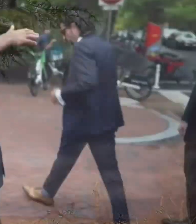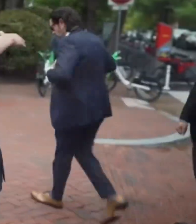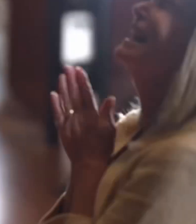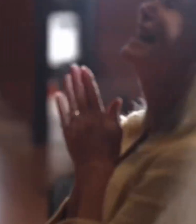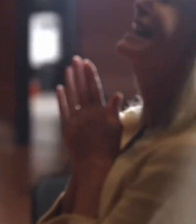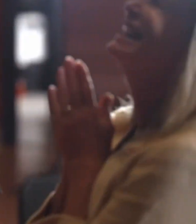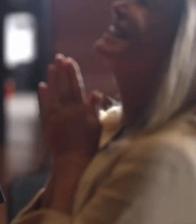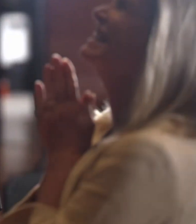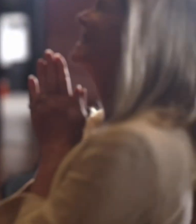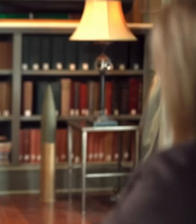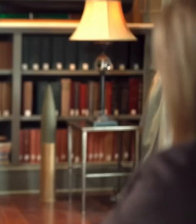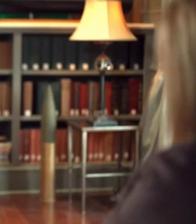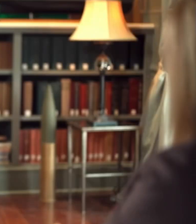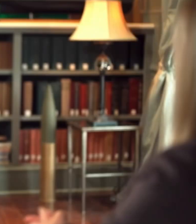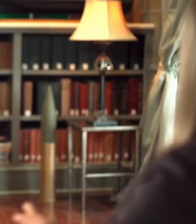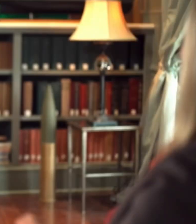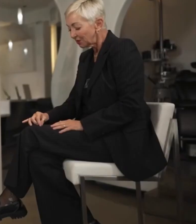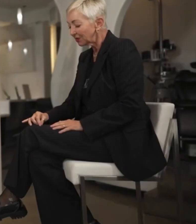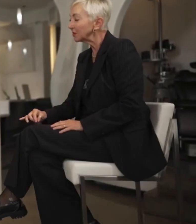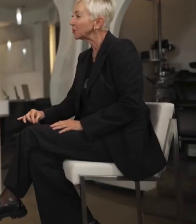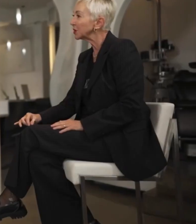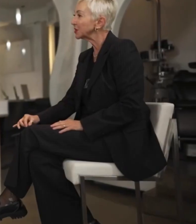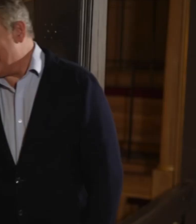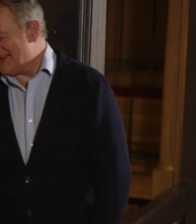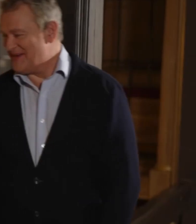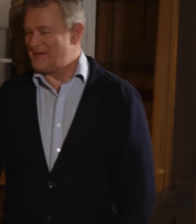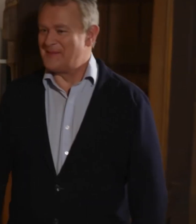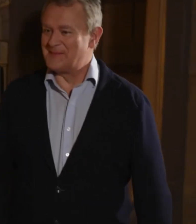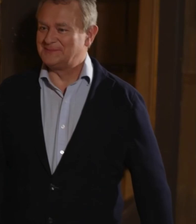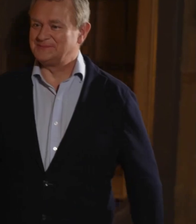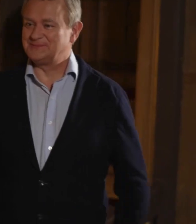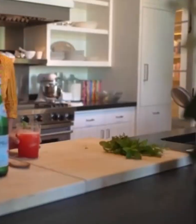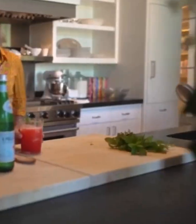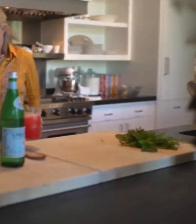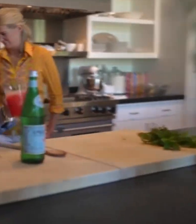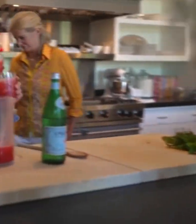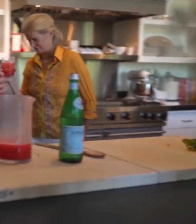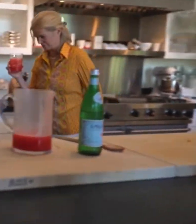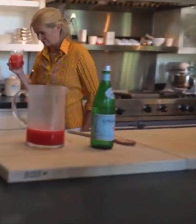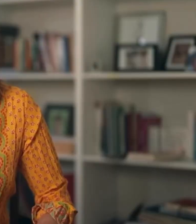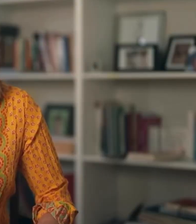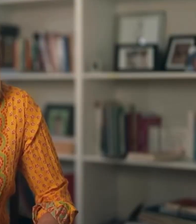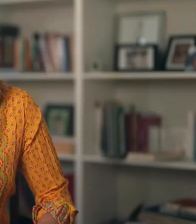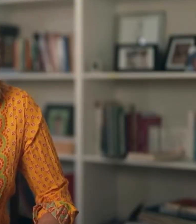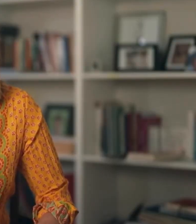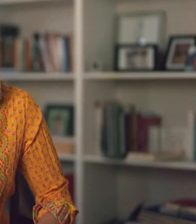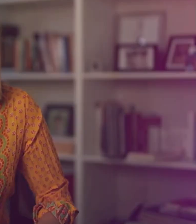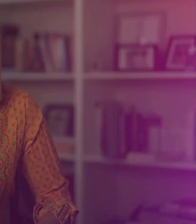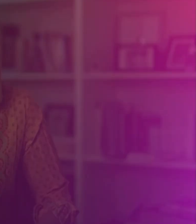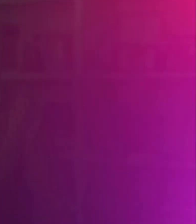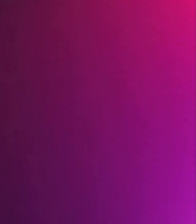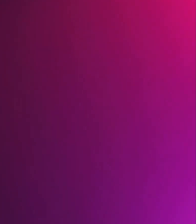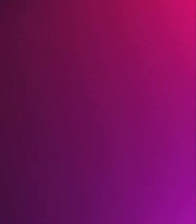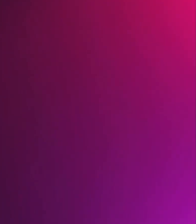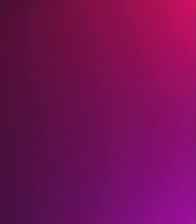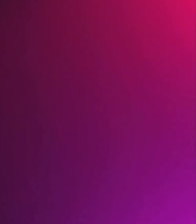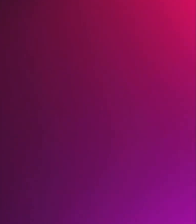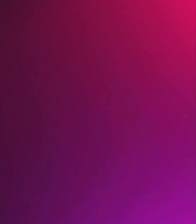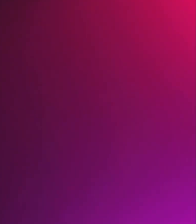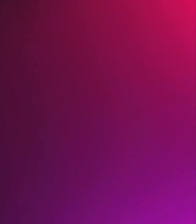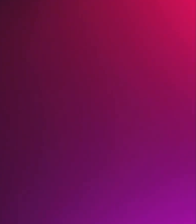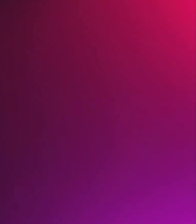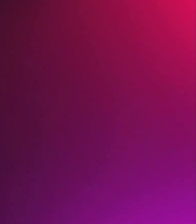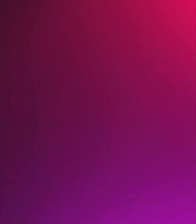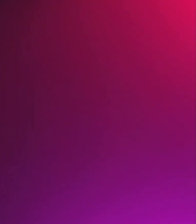Catty K chats with prominent names from the worlds of business, science and culture. Influential with me, Catty K.